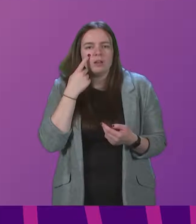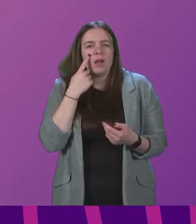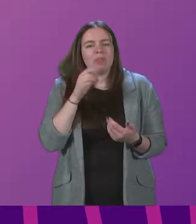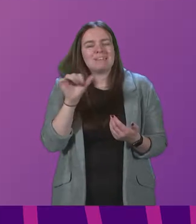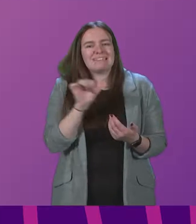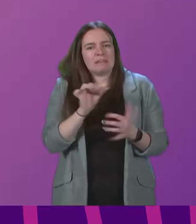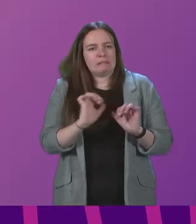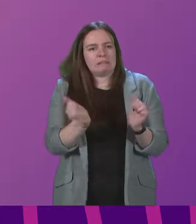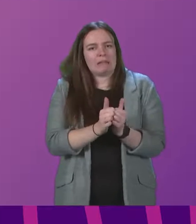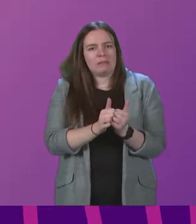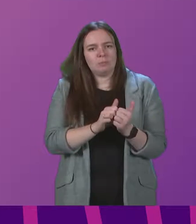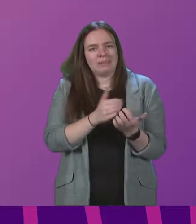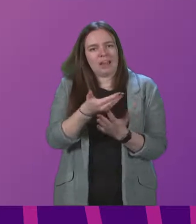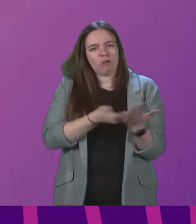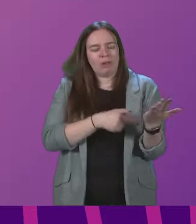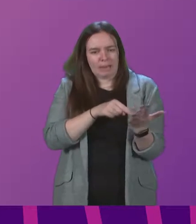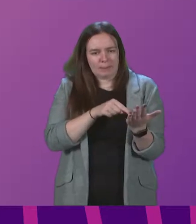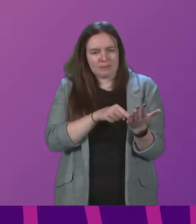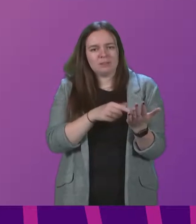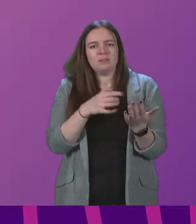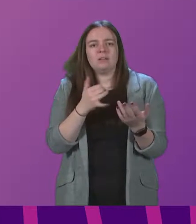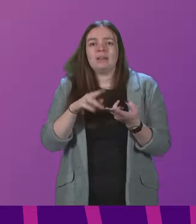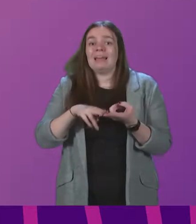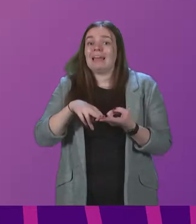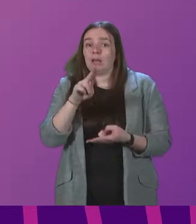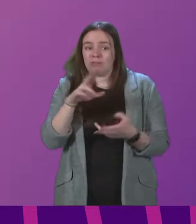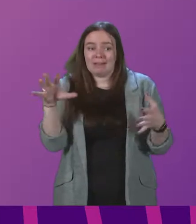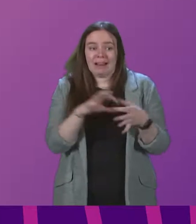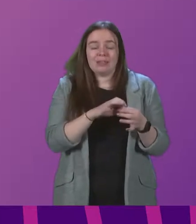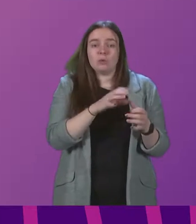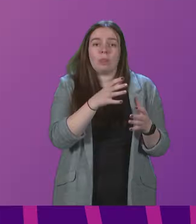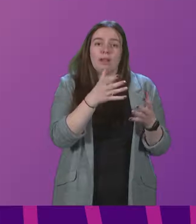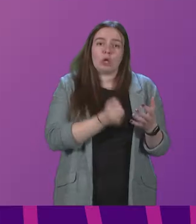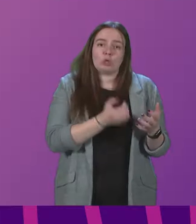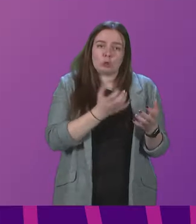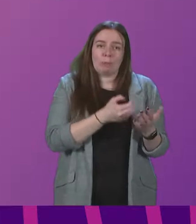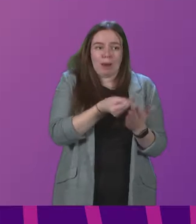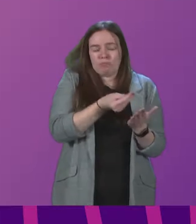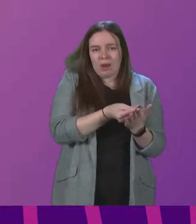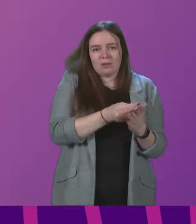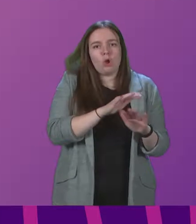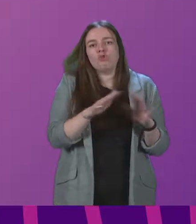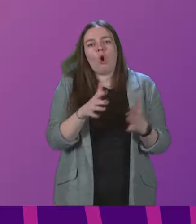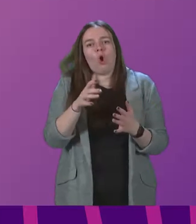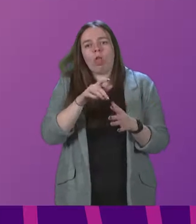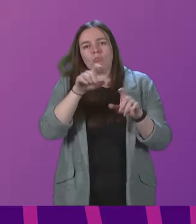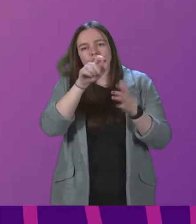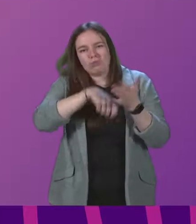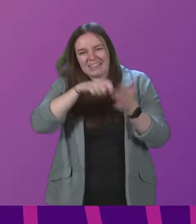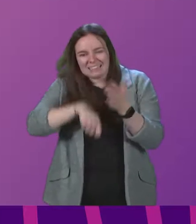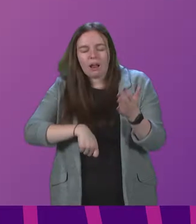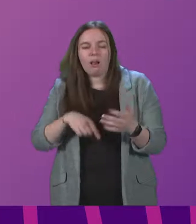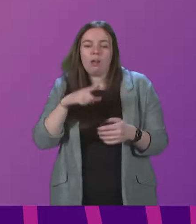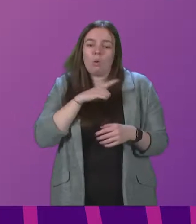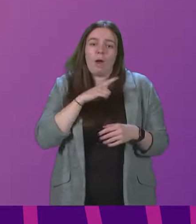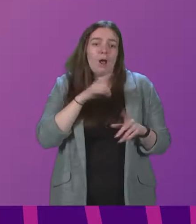agreement, perhaps PEG increases to the consumer price index, rather than the retail price index, because